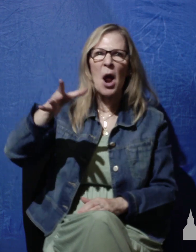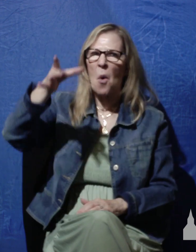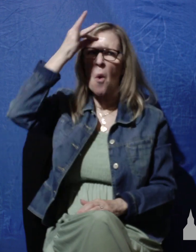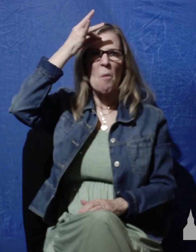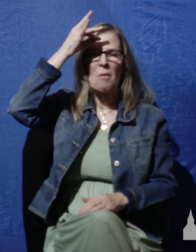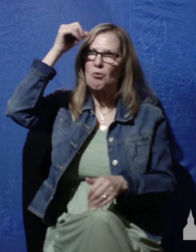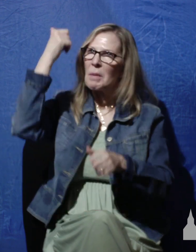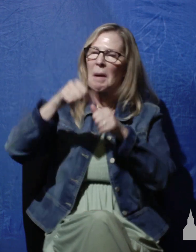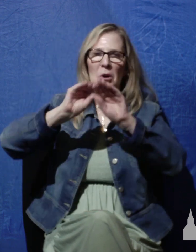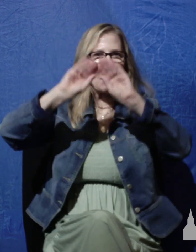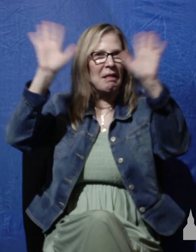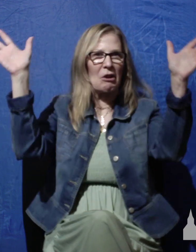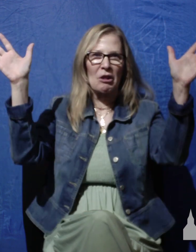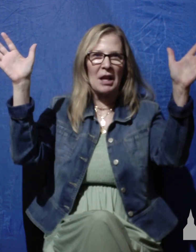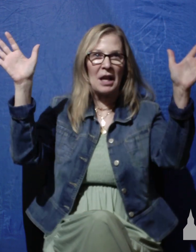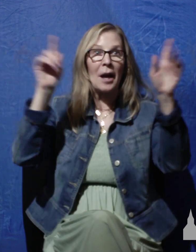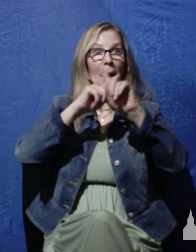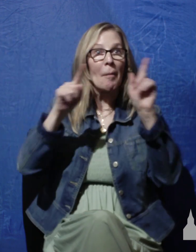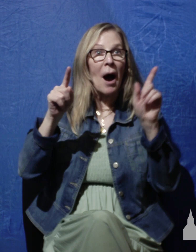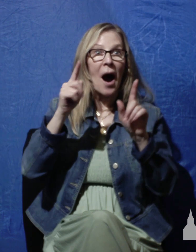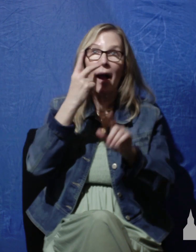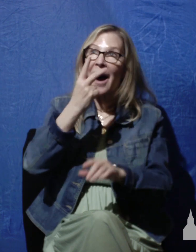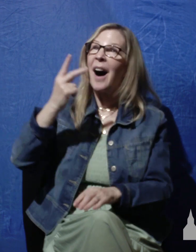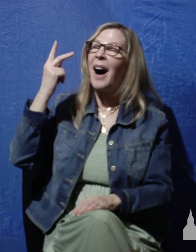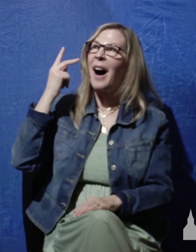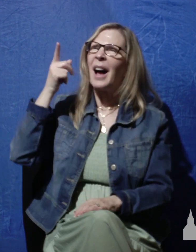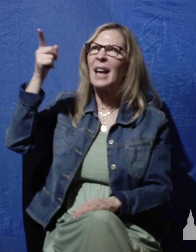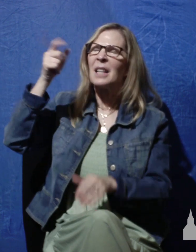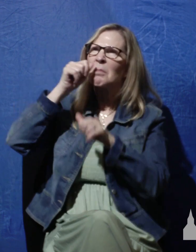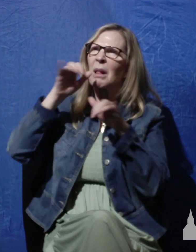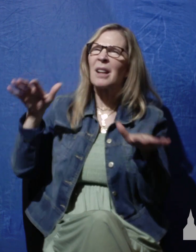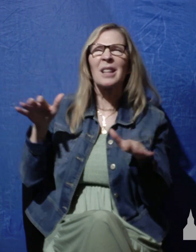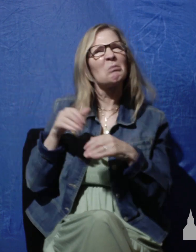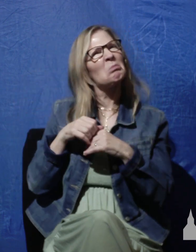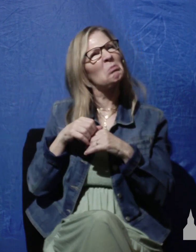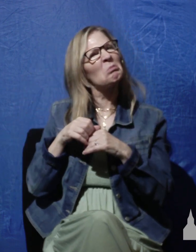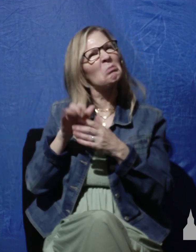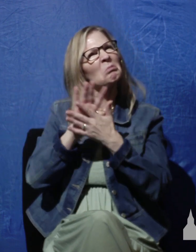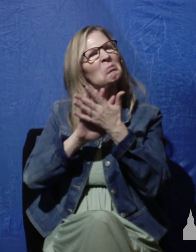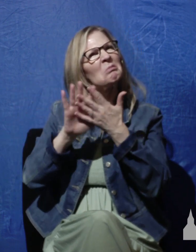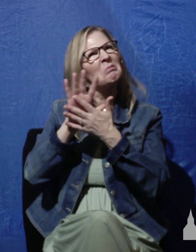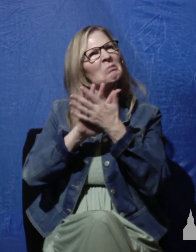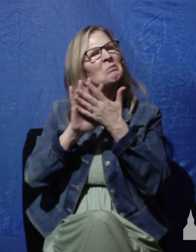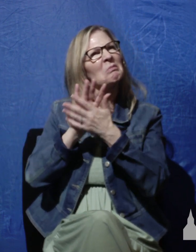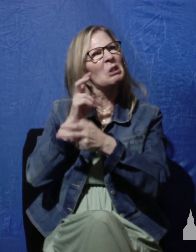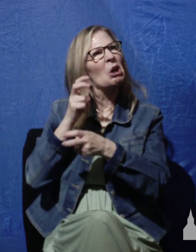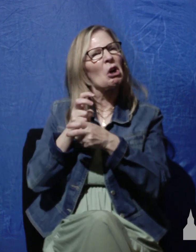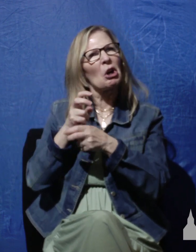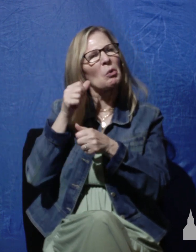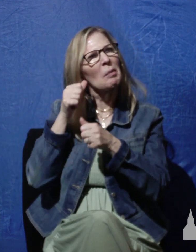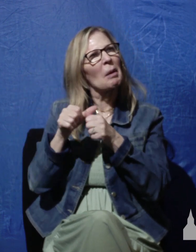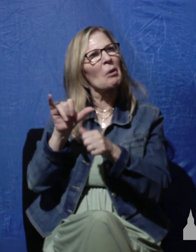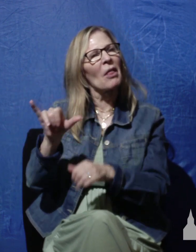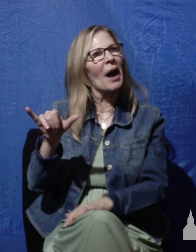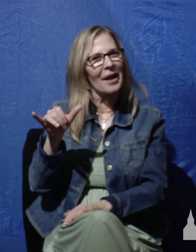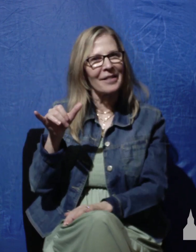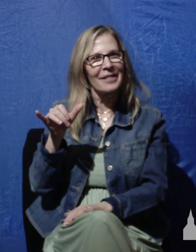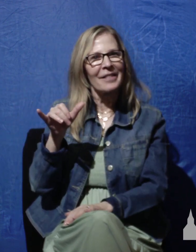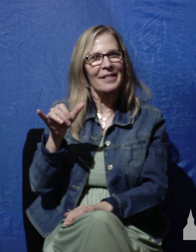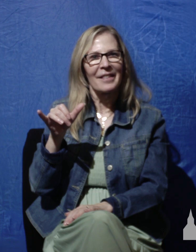difficulty recalling God's past blessings. And because God knows how easy it is for us to forget his blessings, he often